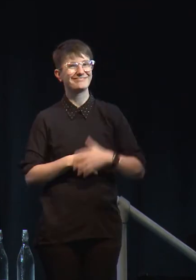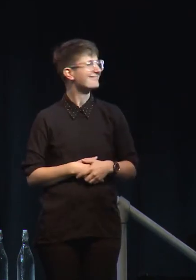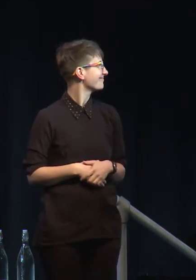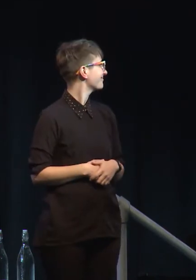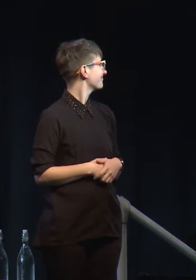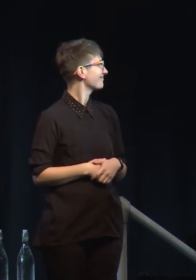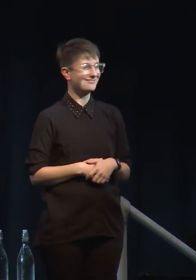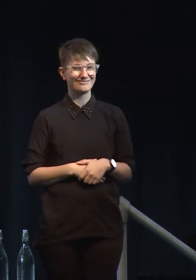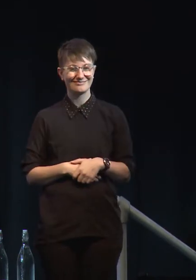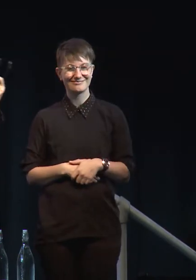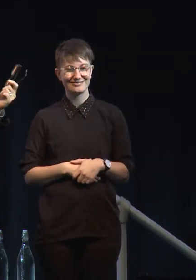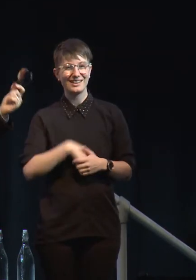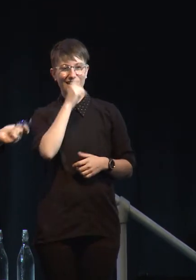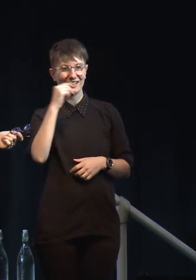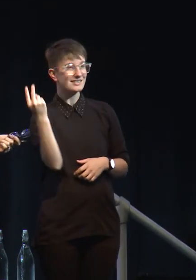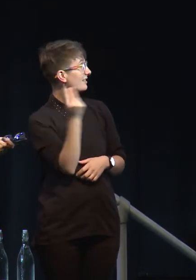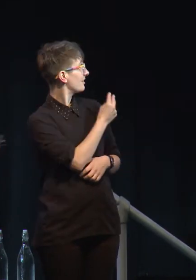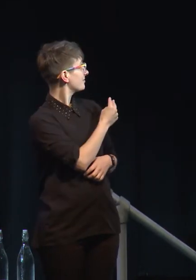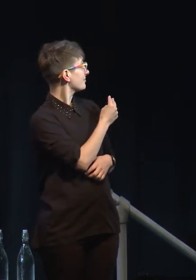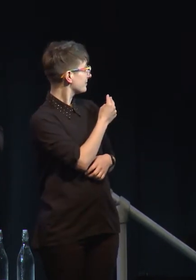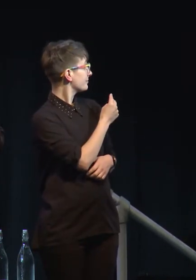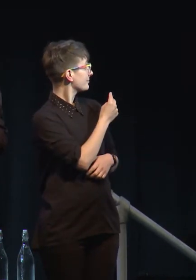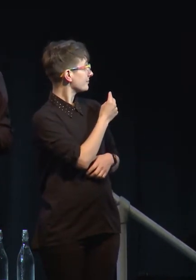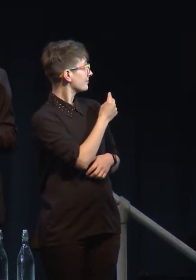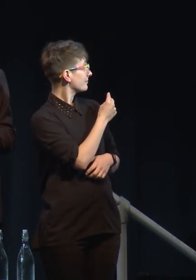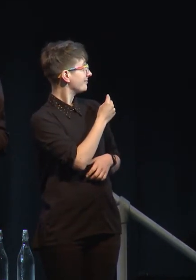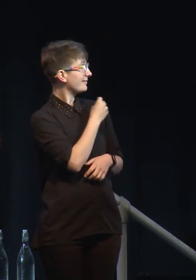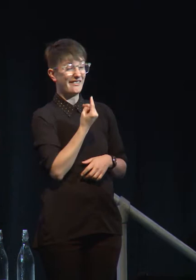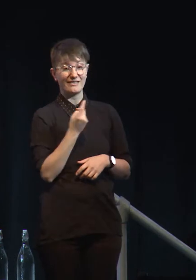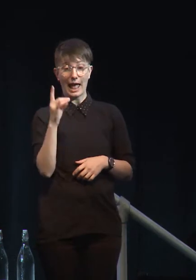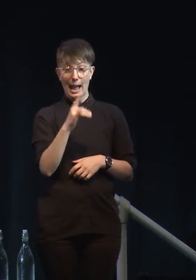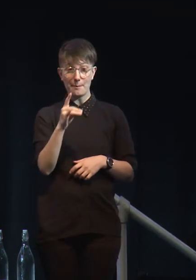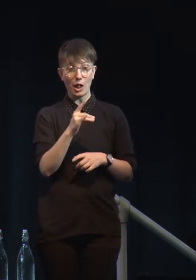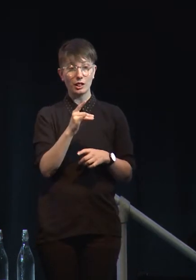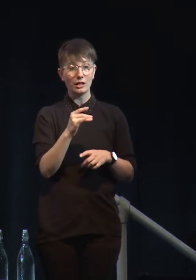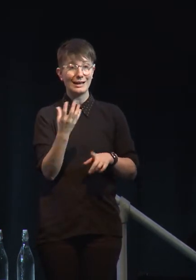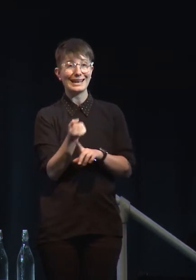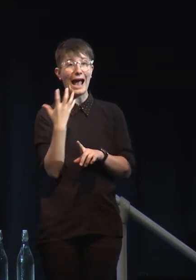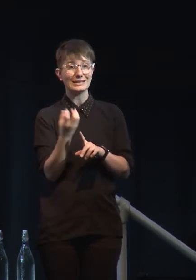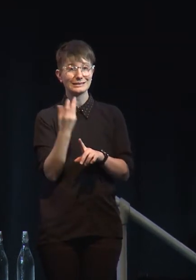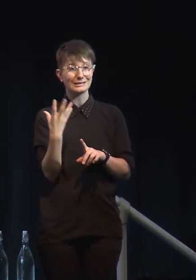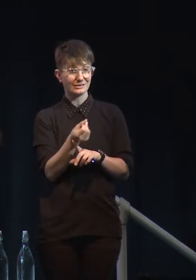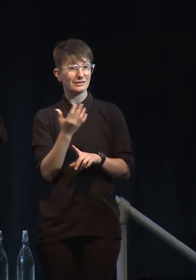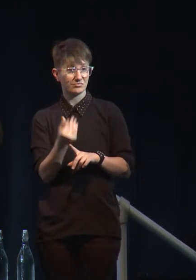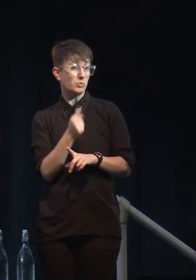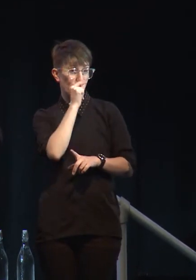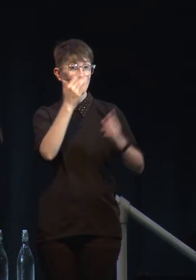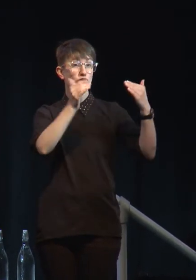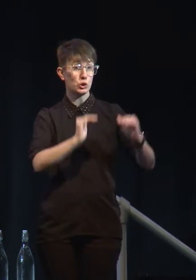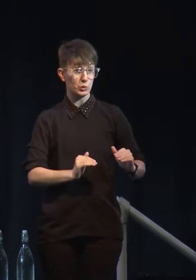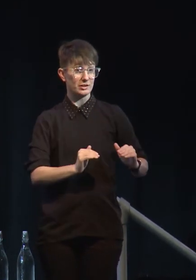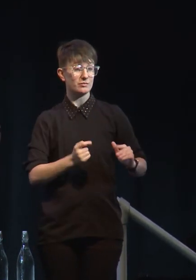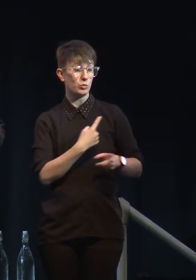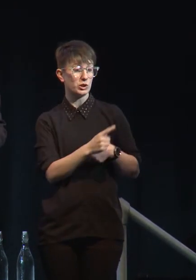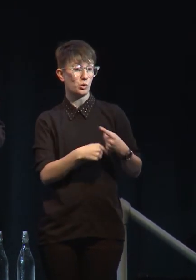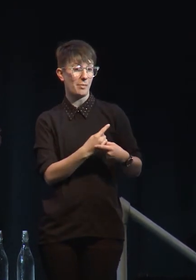So, you know, we can reduce methane at the animal and there's research being done on that. That's good for with low